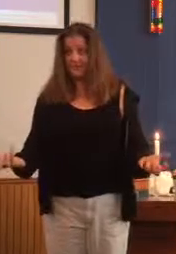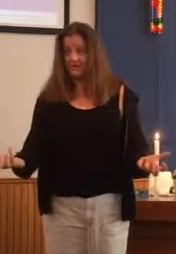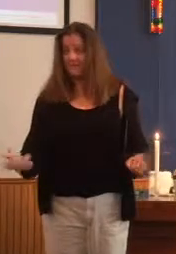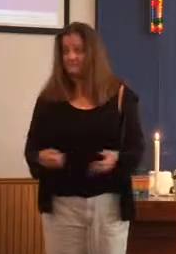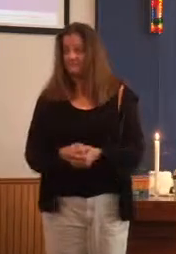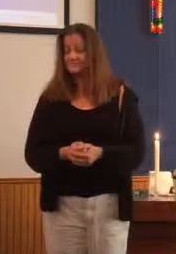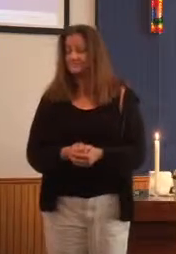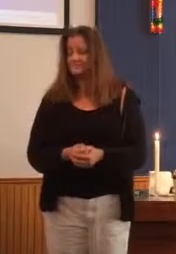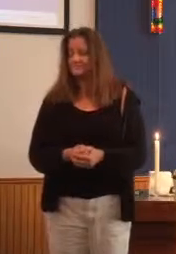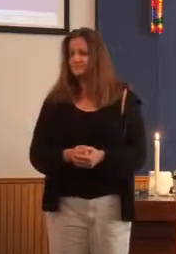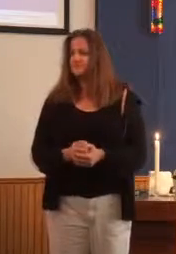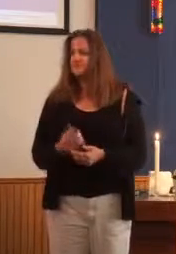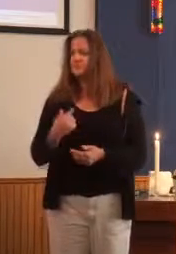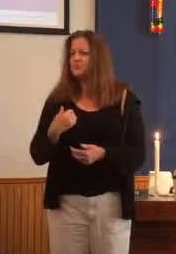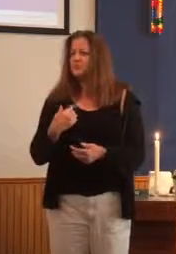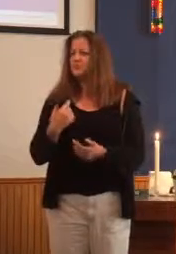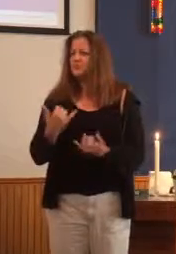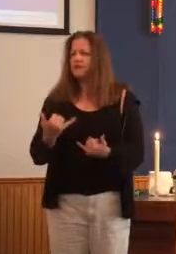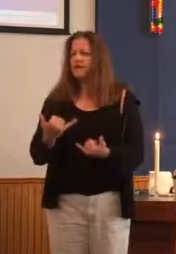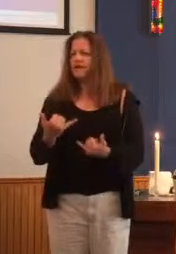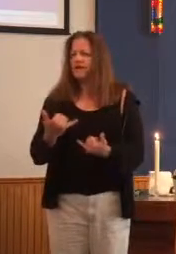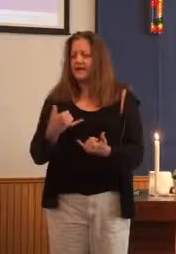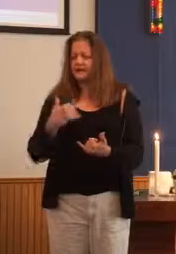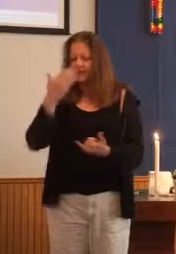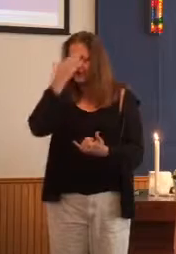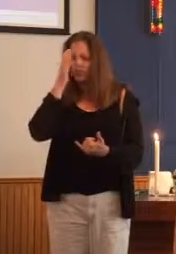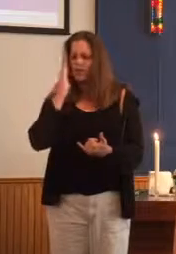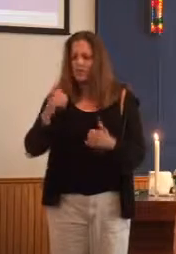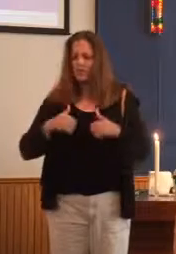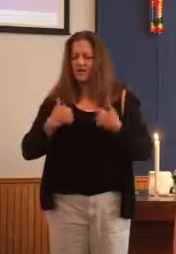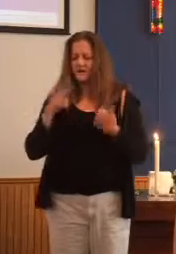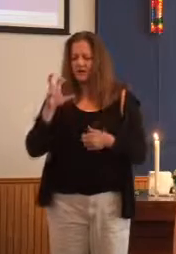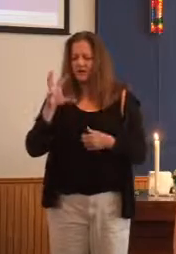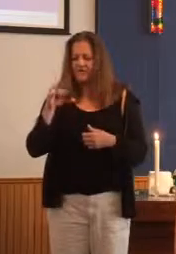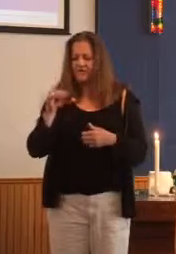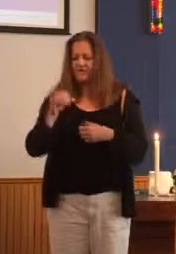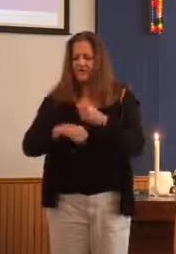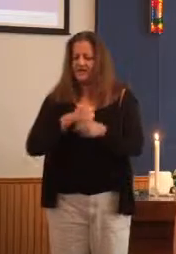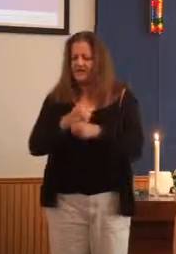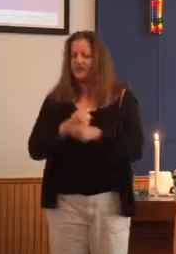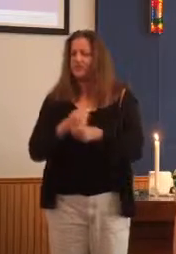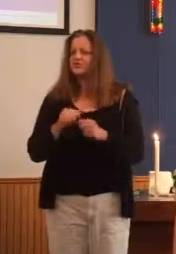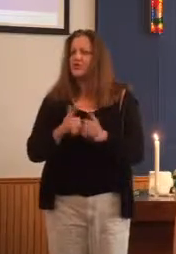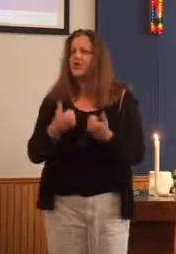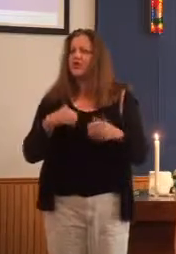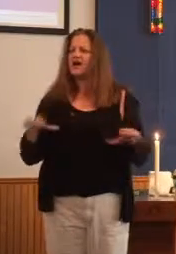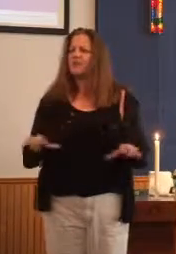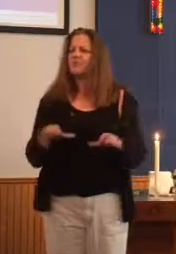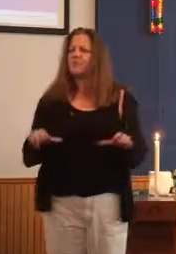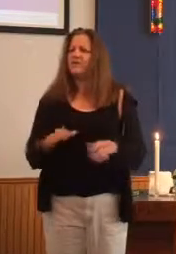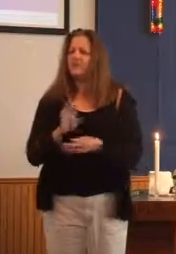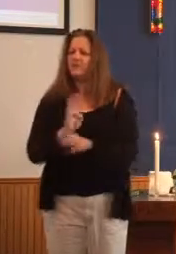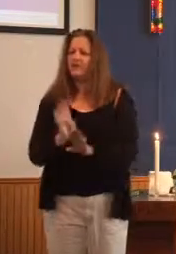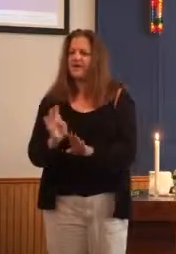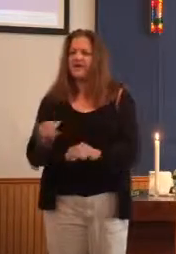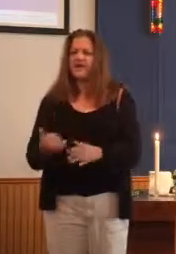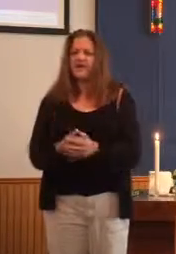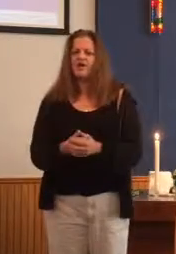What would you do differently today if you knew you were going to live 350 more years? Think about it.